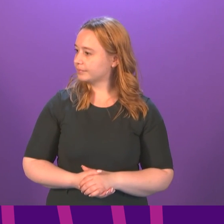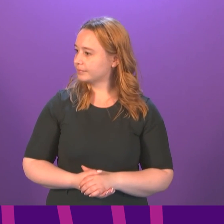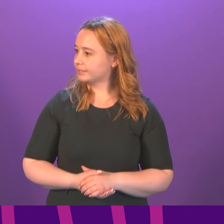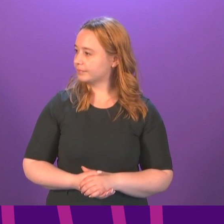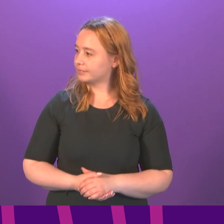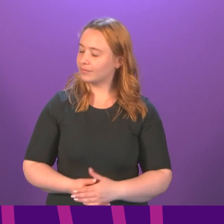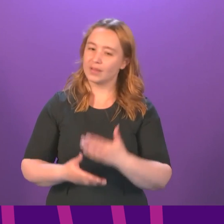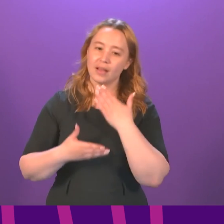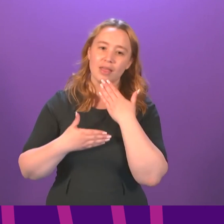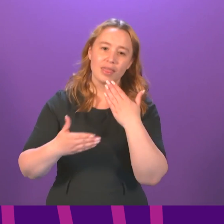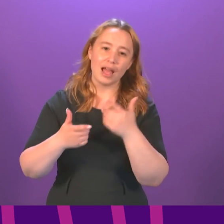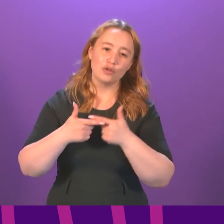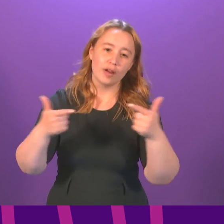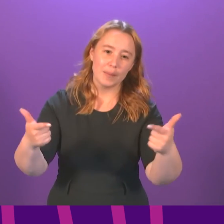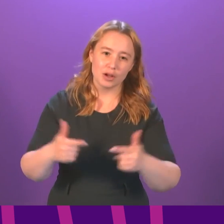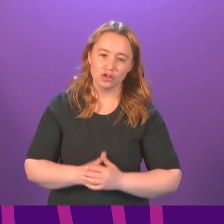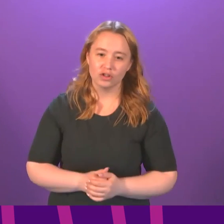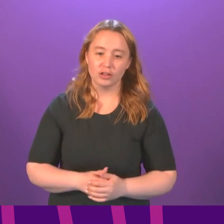Thank you. Thank you very much. much. The next item of...